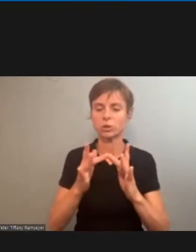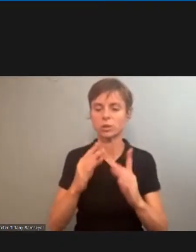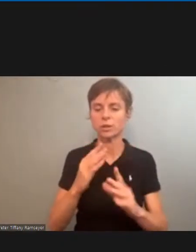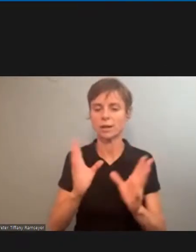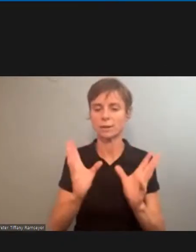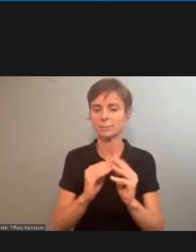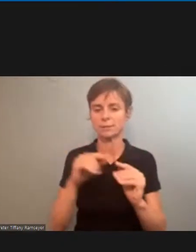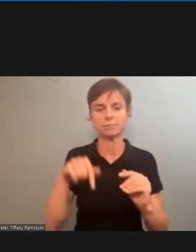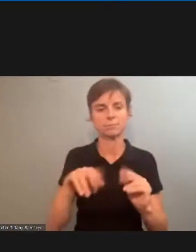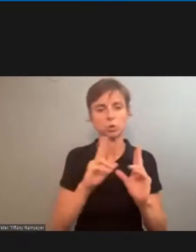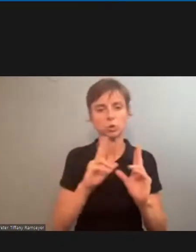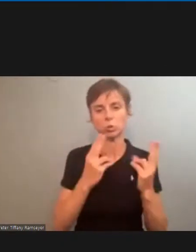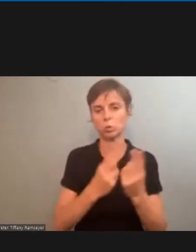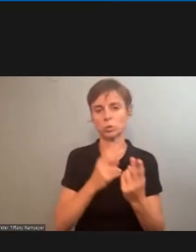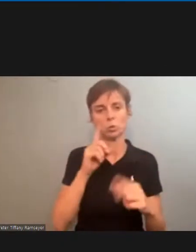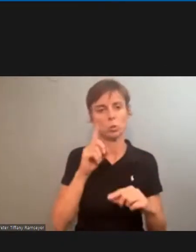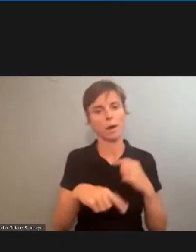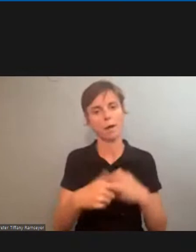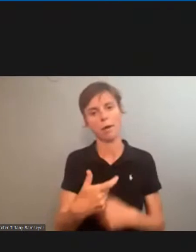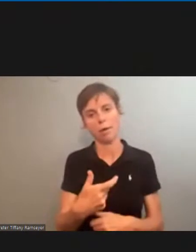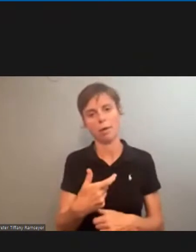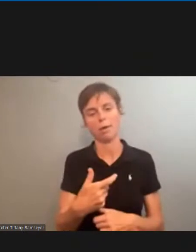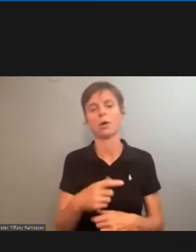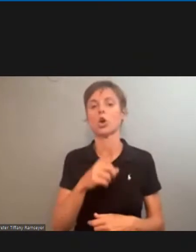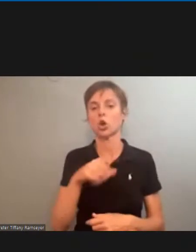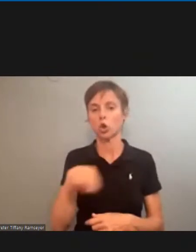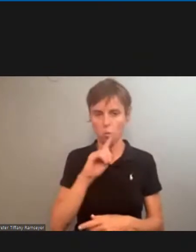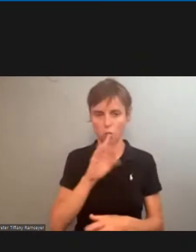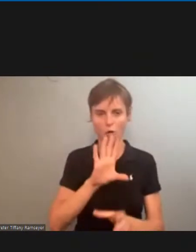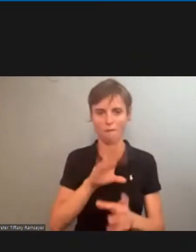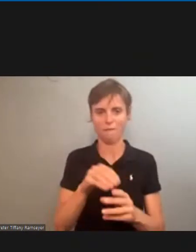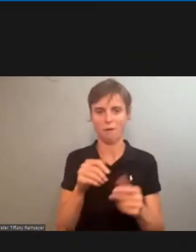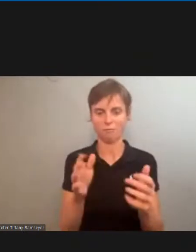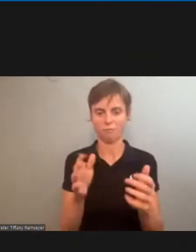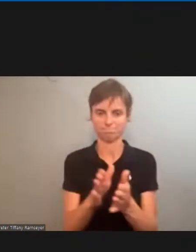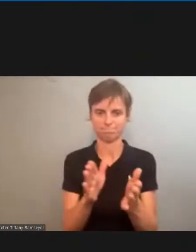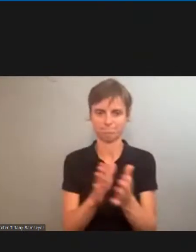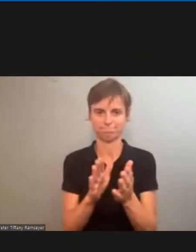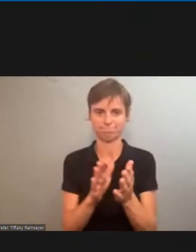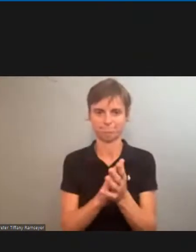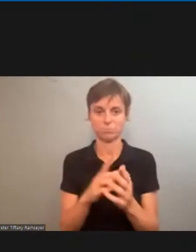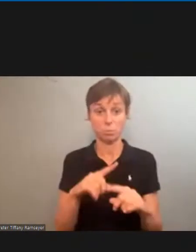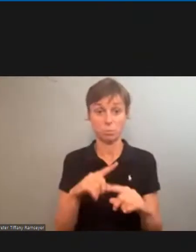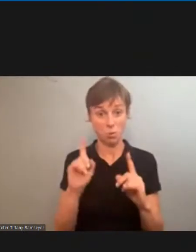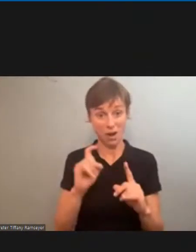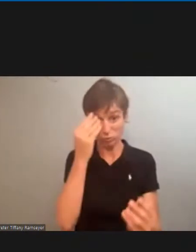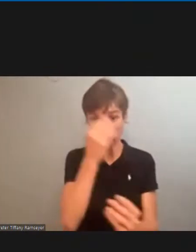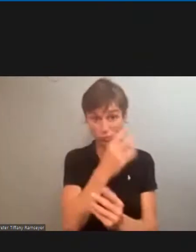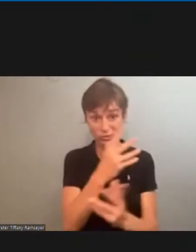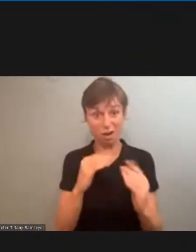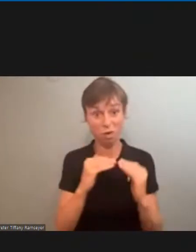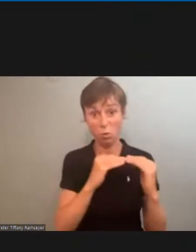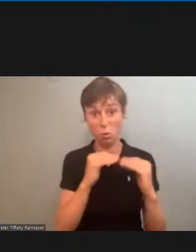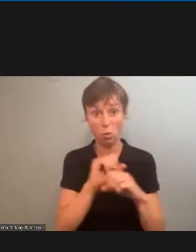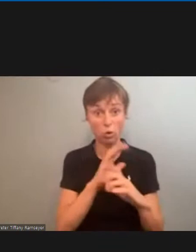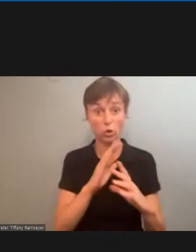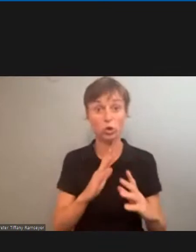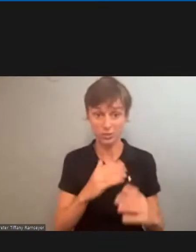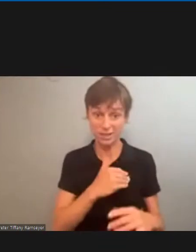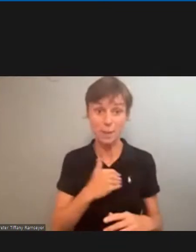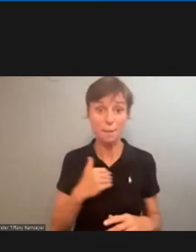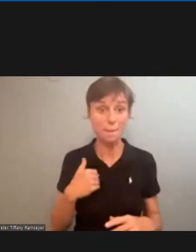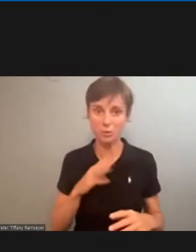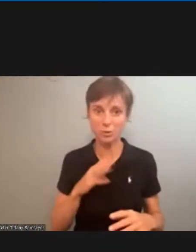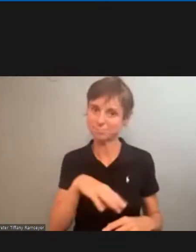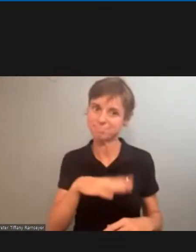sport heads off to you you're involved but we have to impress upon all our co-workers and our co-members that we got to get out